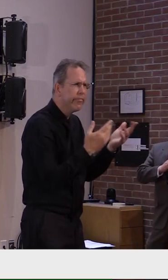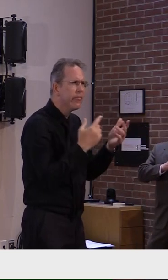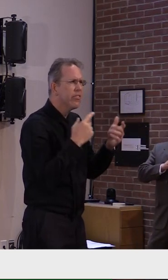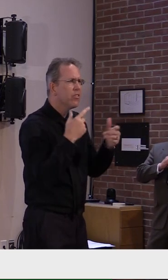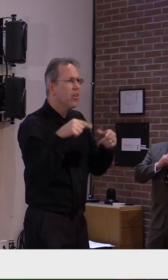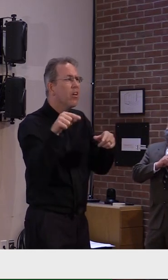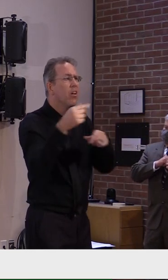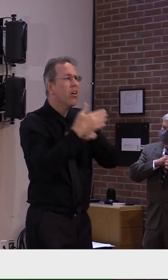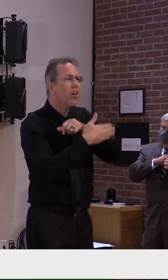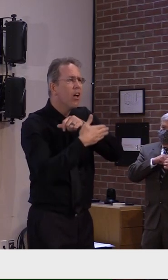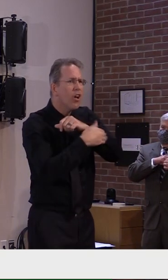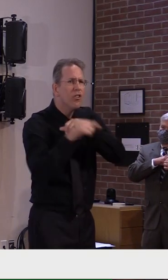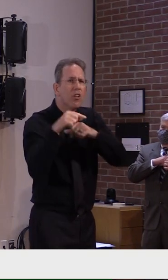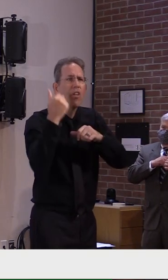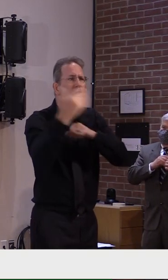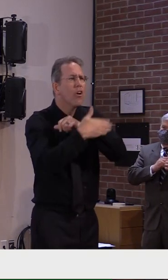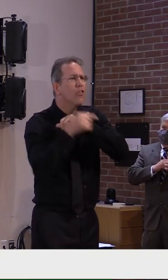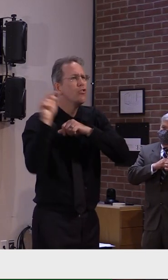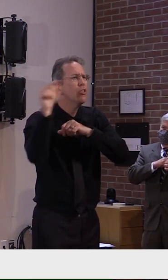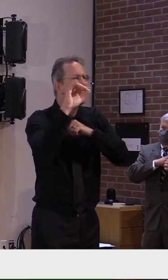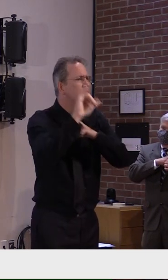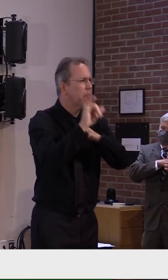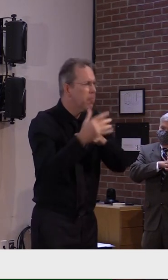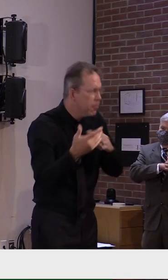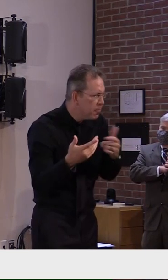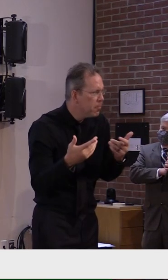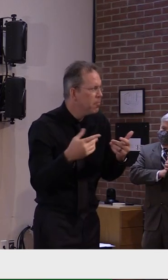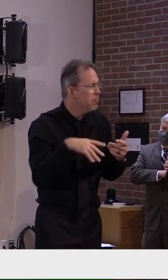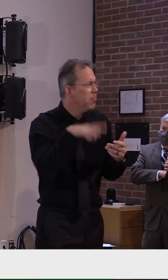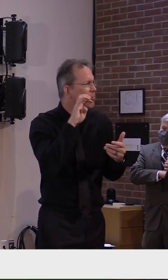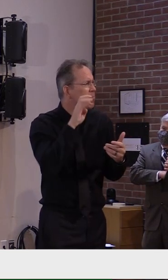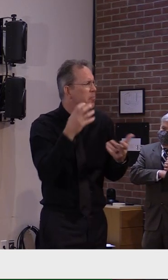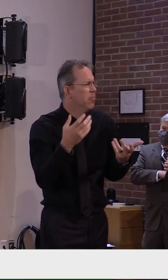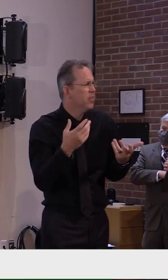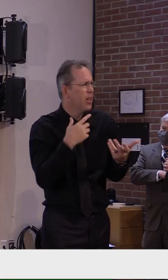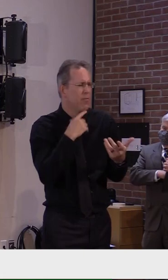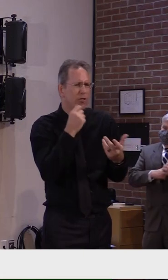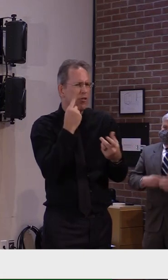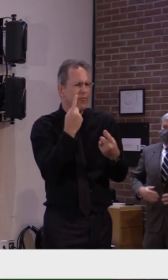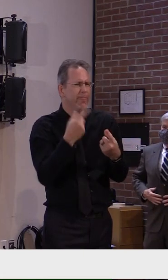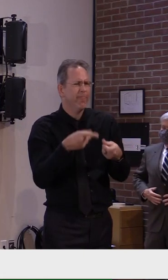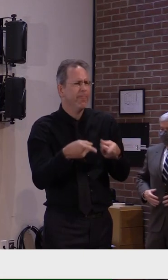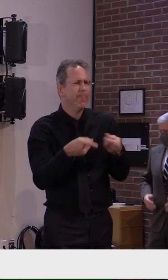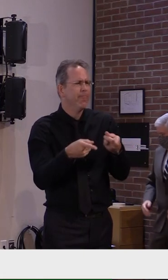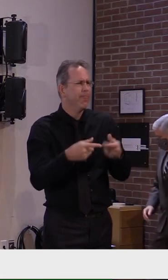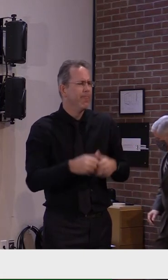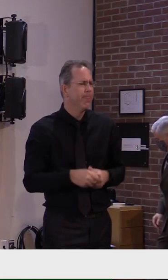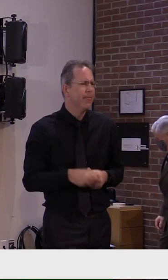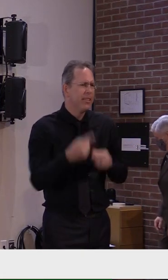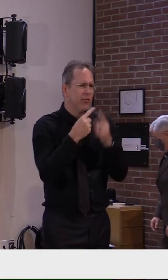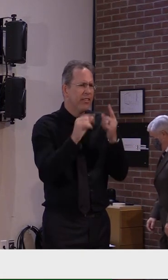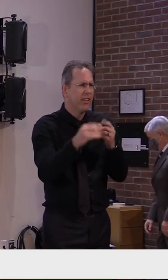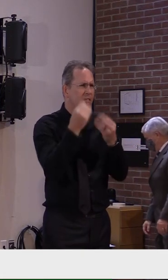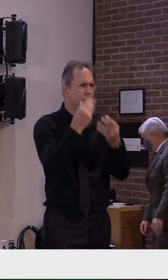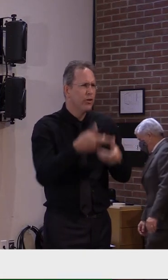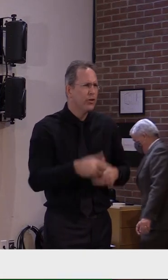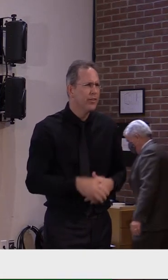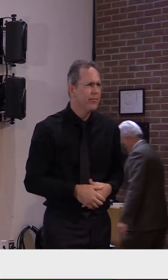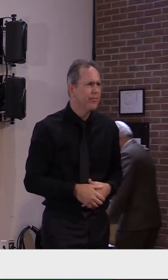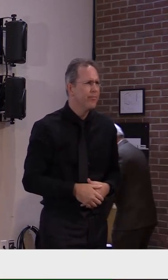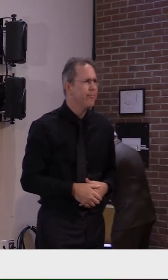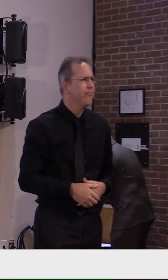i i would fundamentally disagree with you i believe there's a direct correlation to